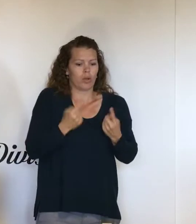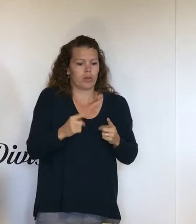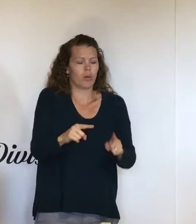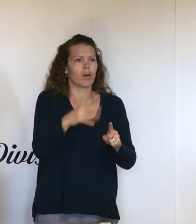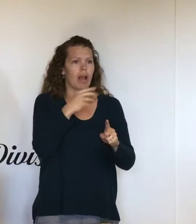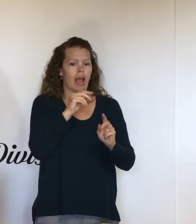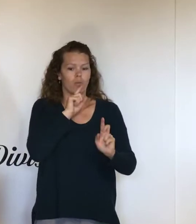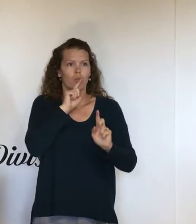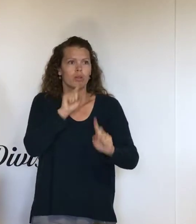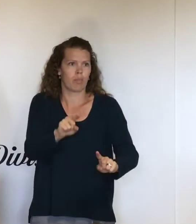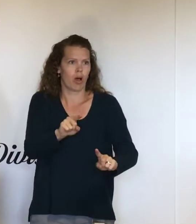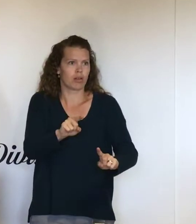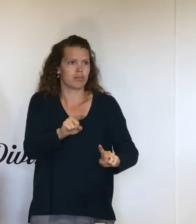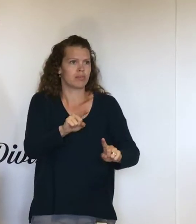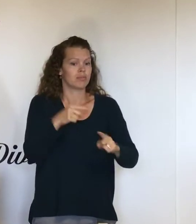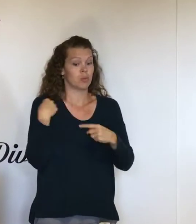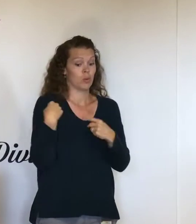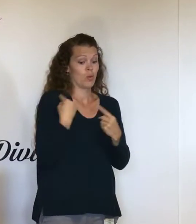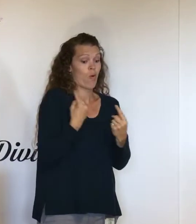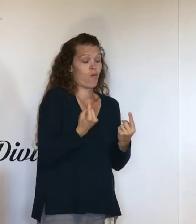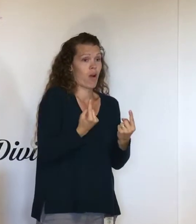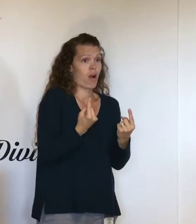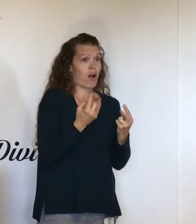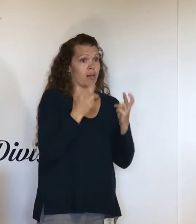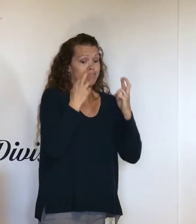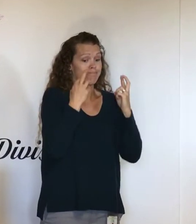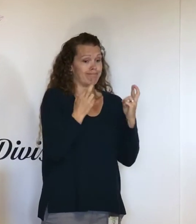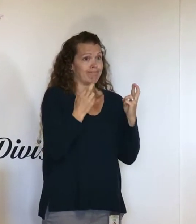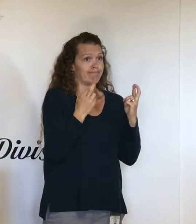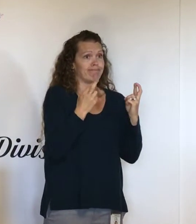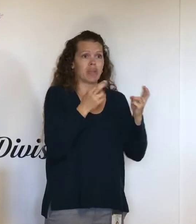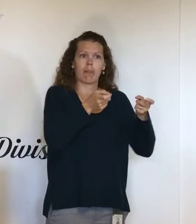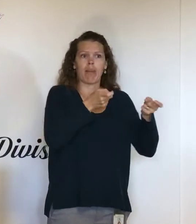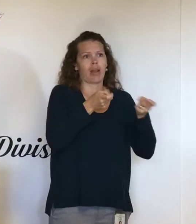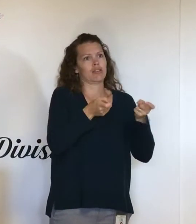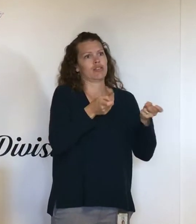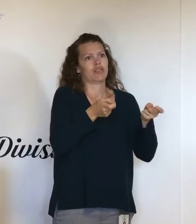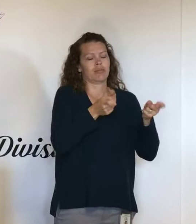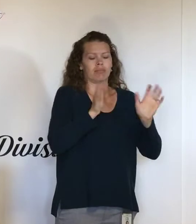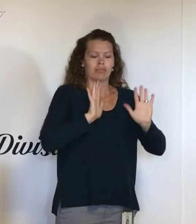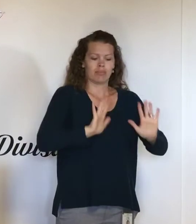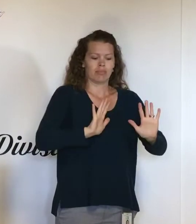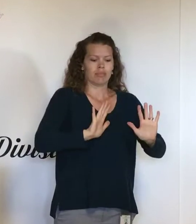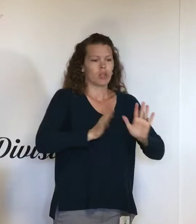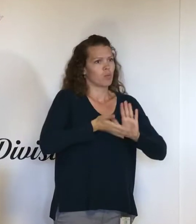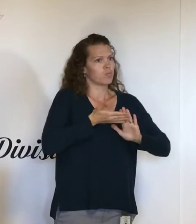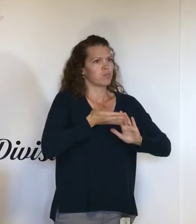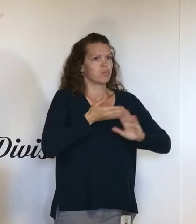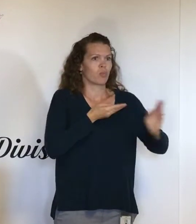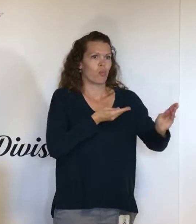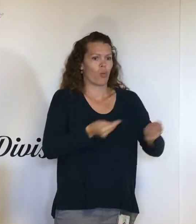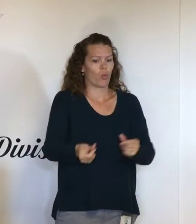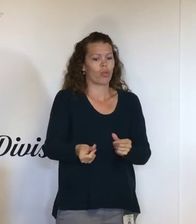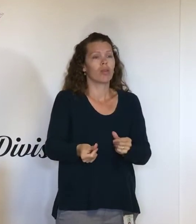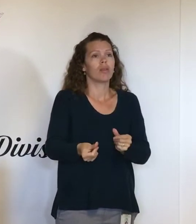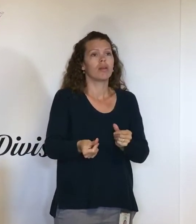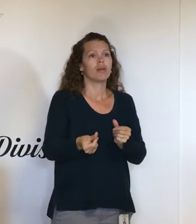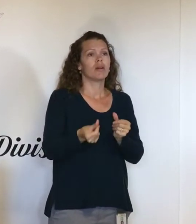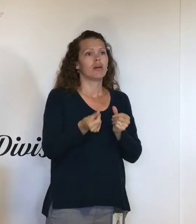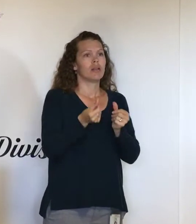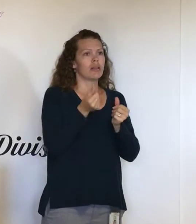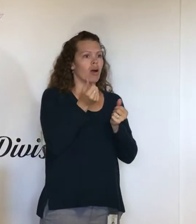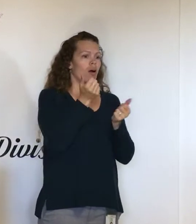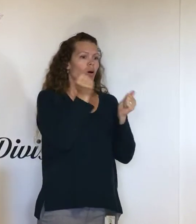far, knocking on wood, things have been managed, and all public safety services are still operational.